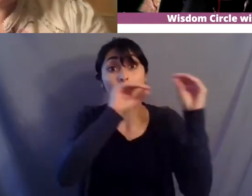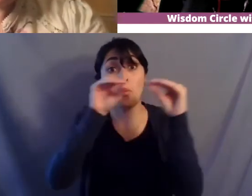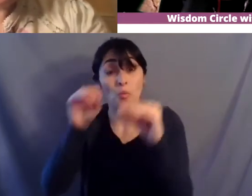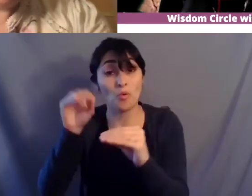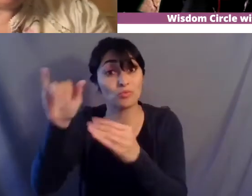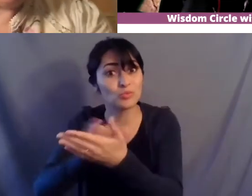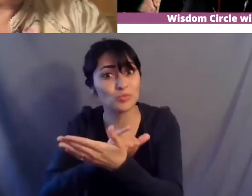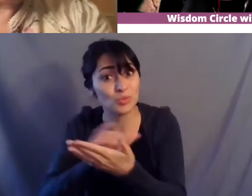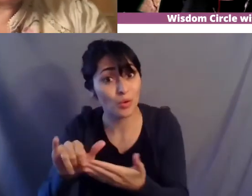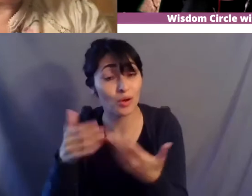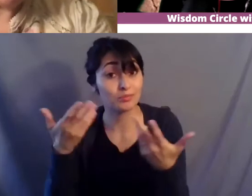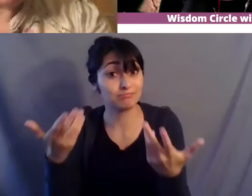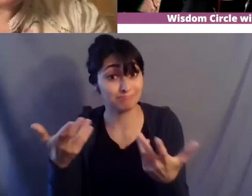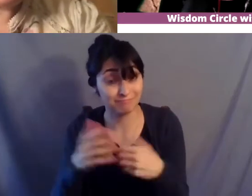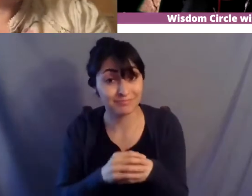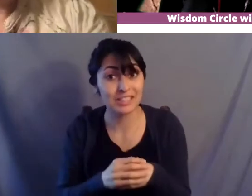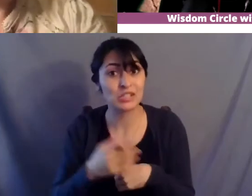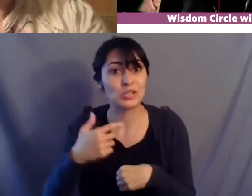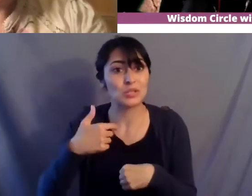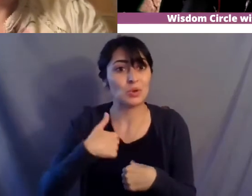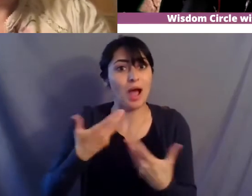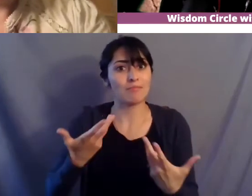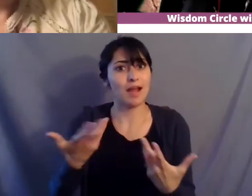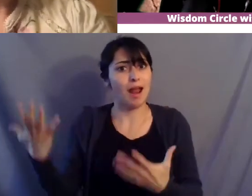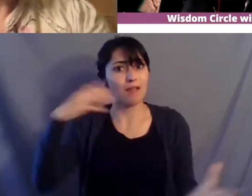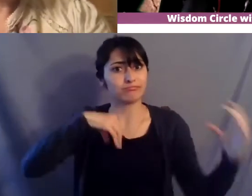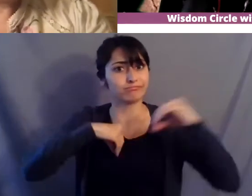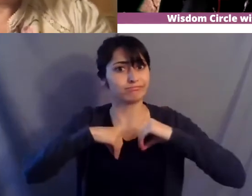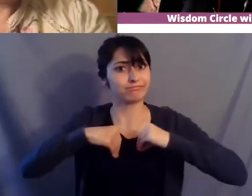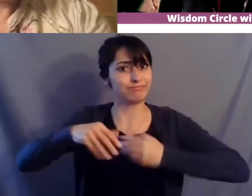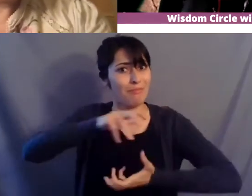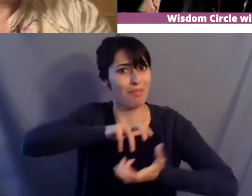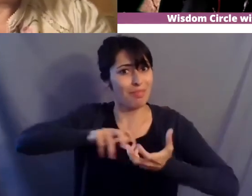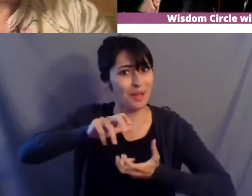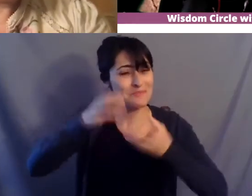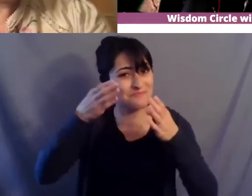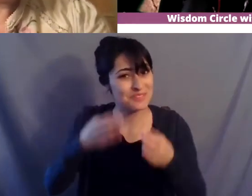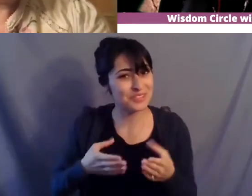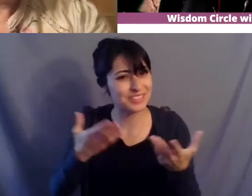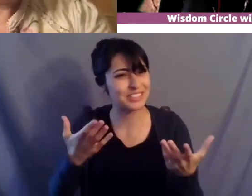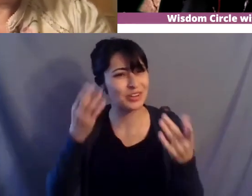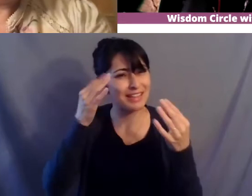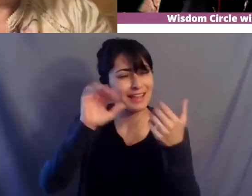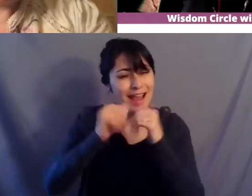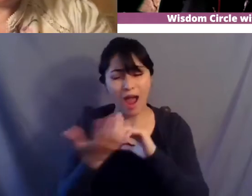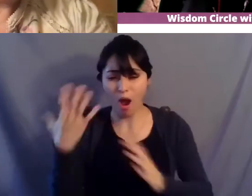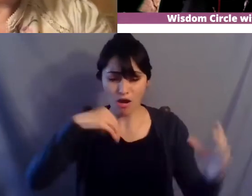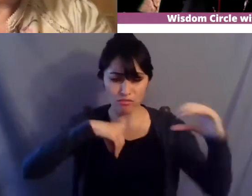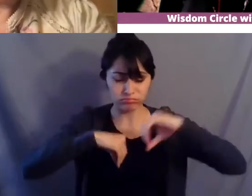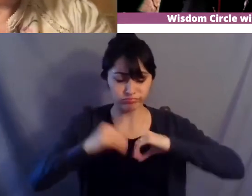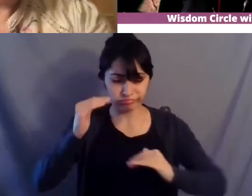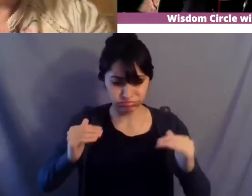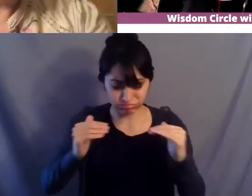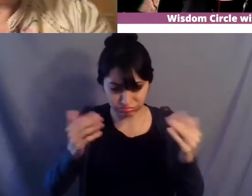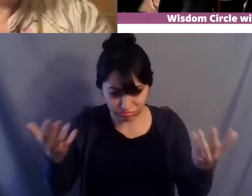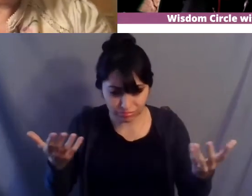blended um person and i've had to think quite a bit about where that all fits and that's why i talk about the whole so